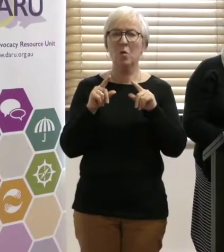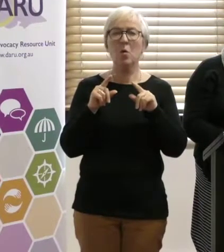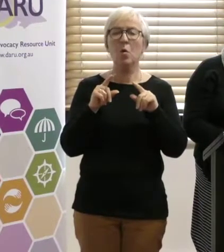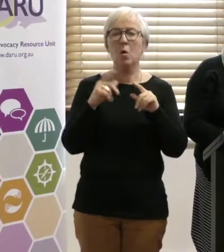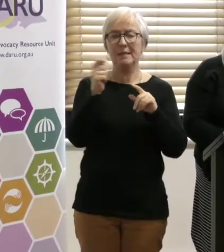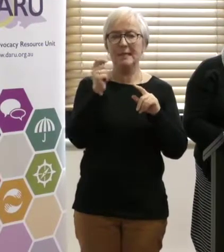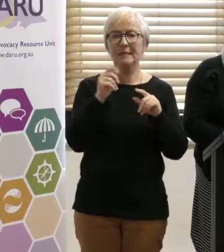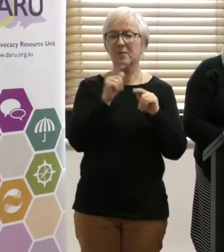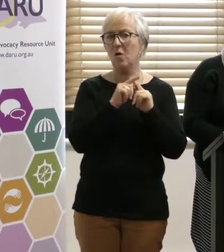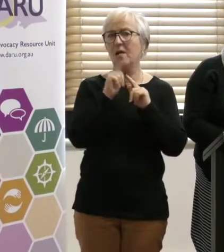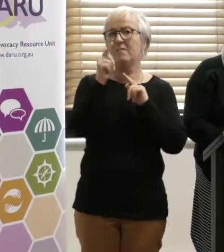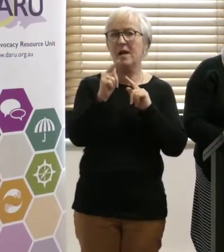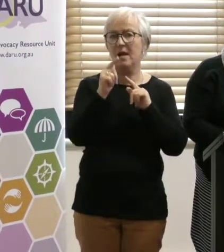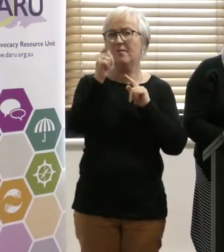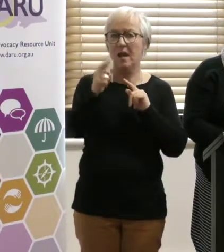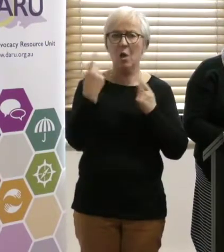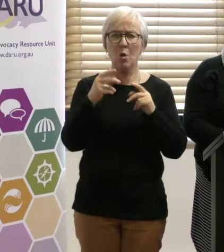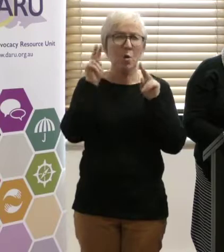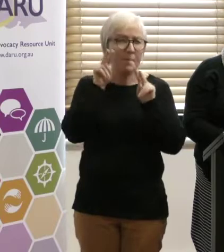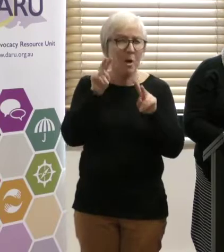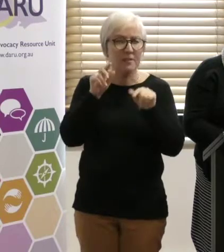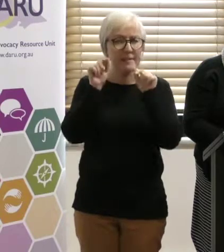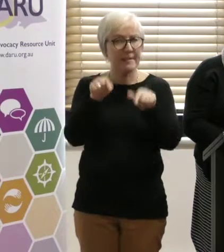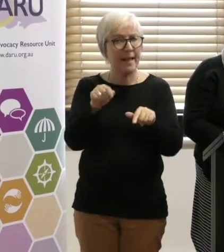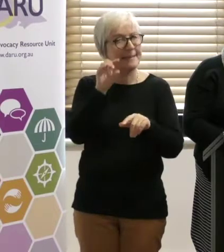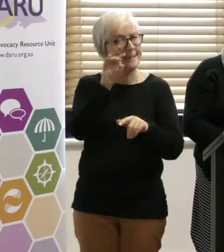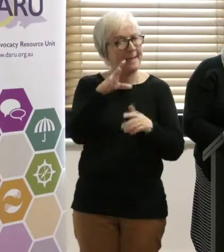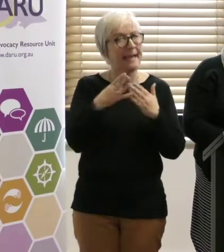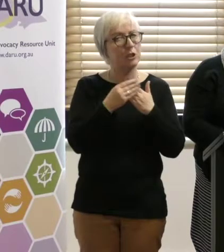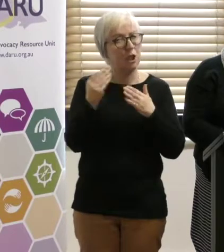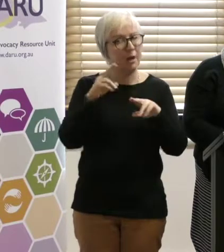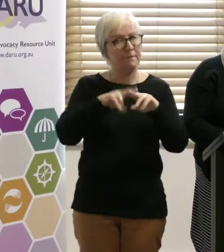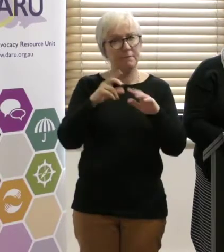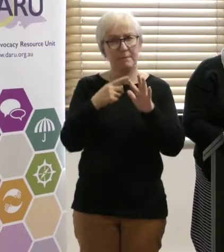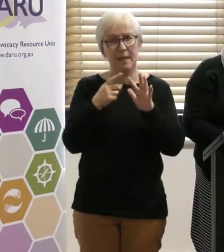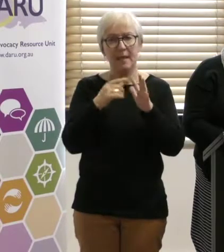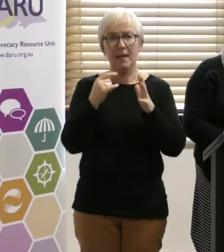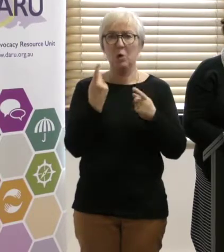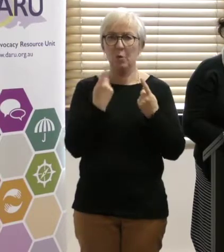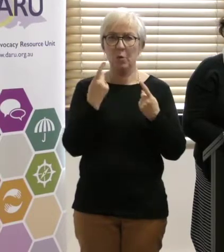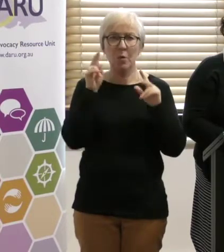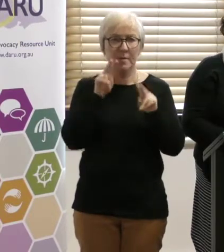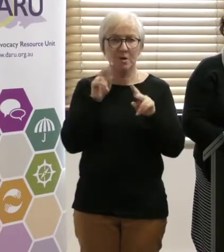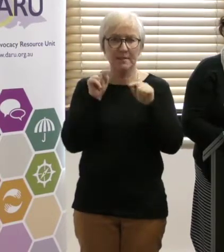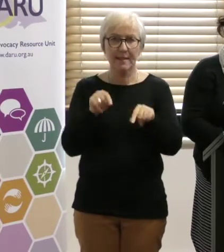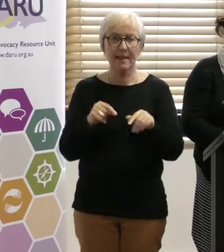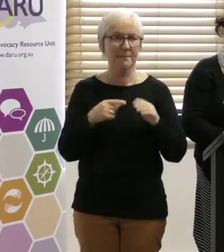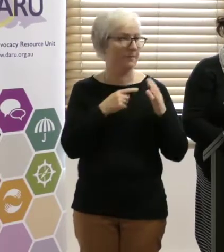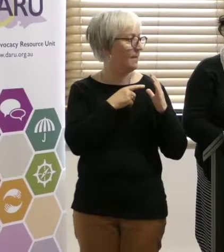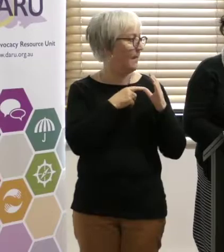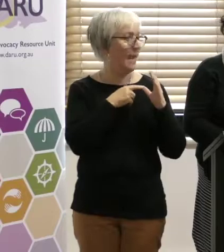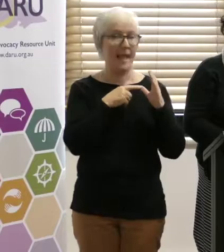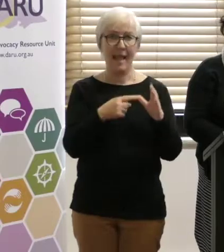urban and country zones, who monitors that $10 fee? Yep. Well,